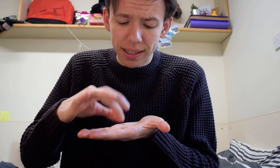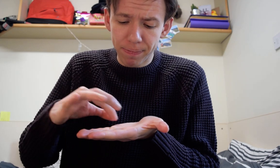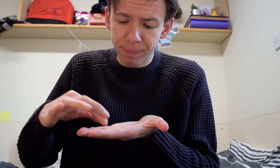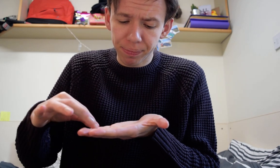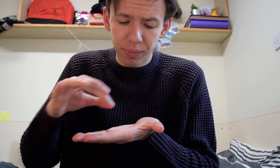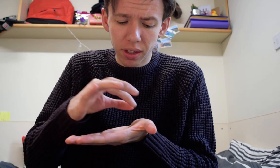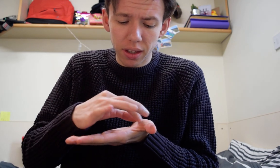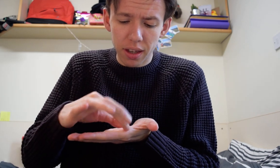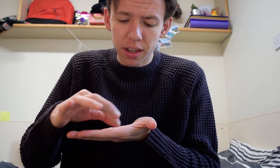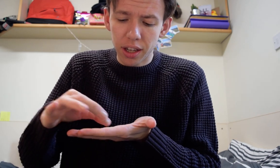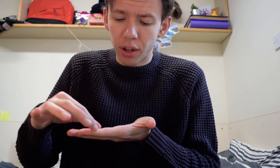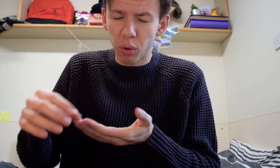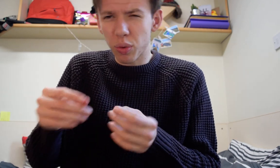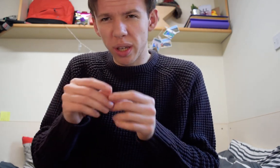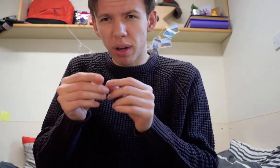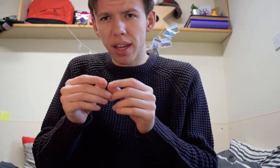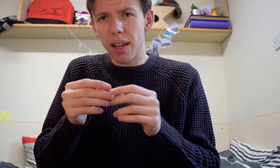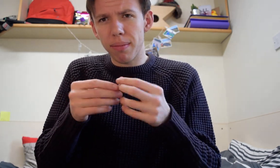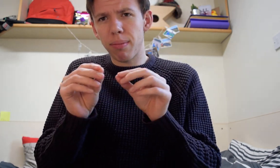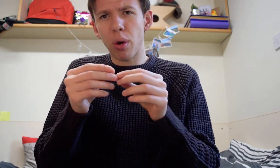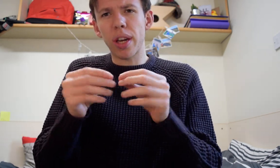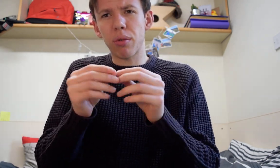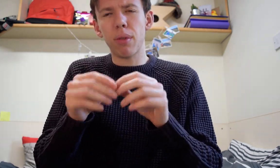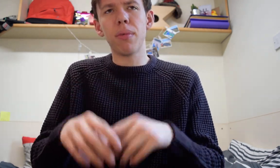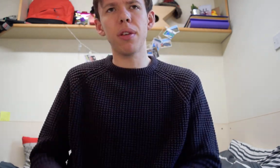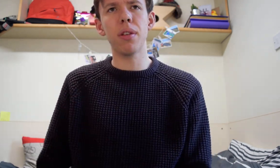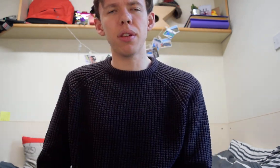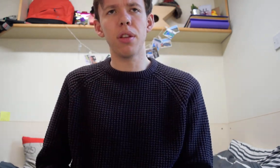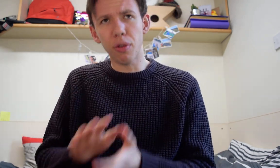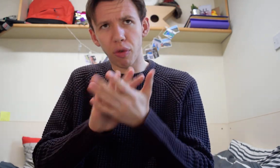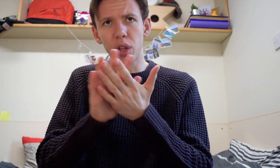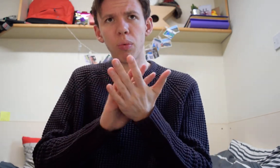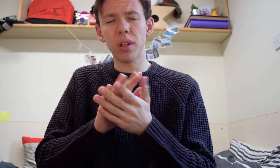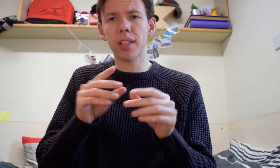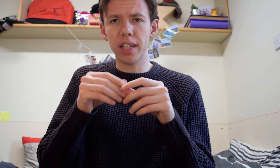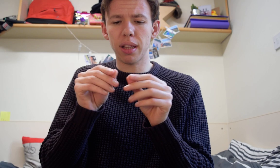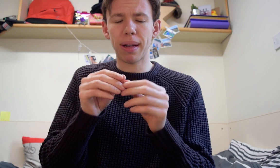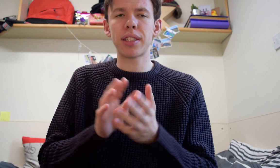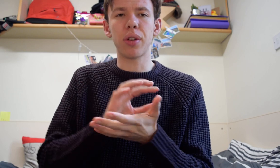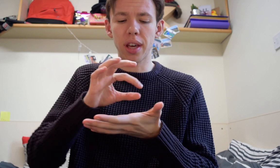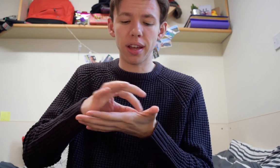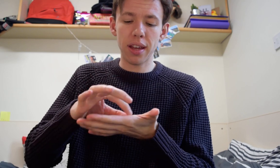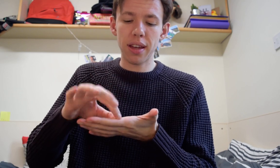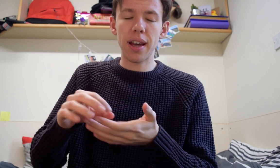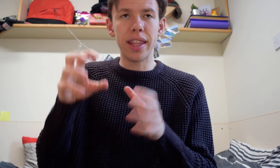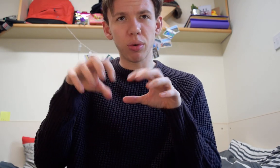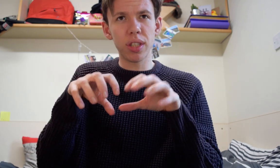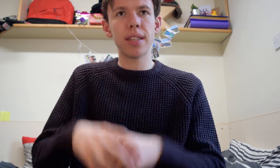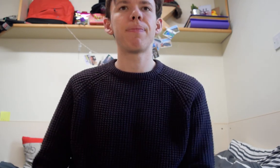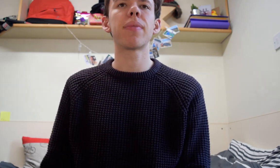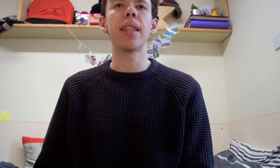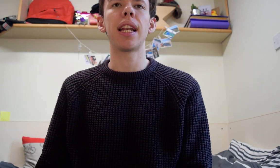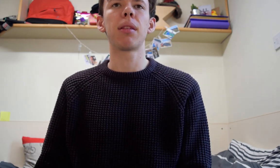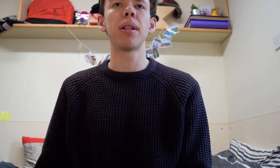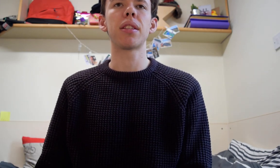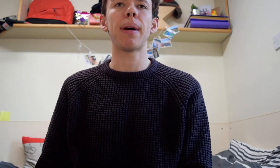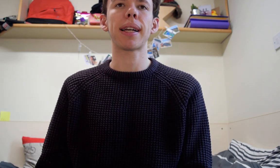you know the ones where you might poke it through the foil on one side and the plastic on the other and they all sit in the little blister pack